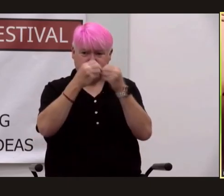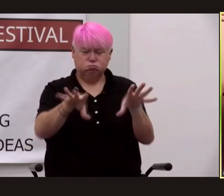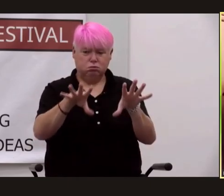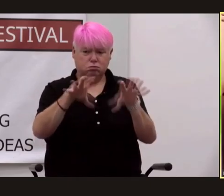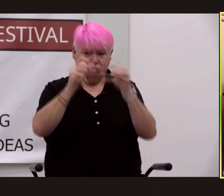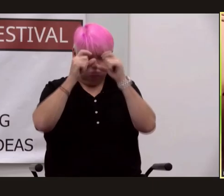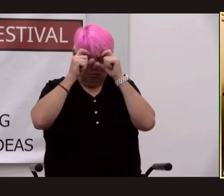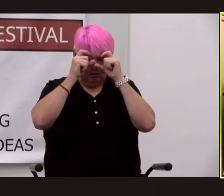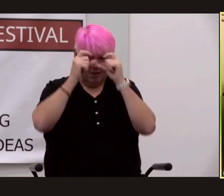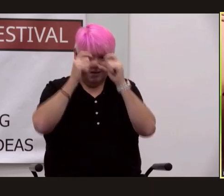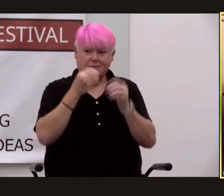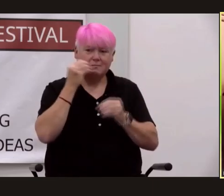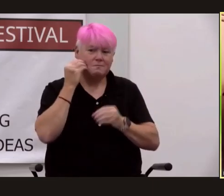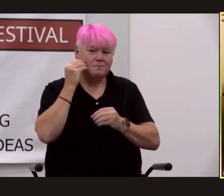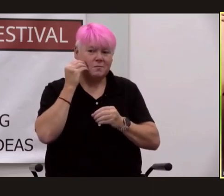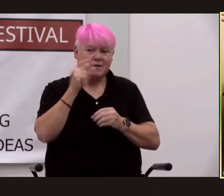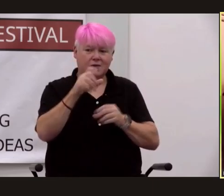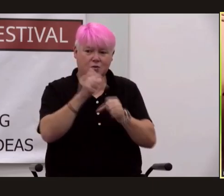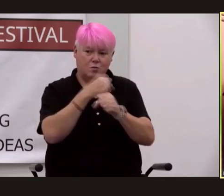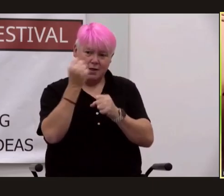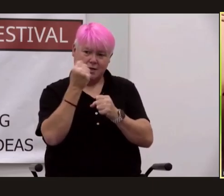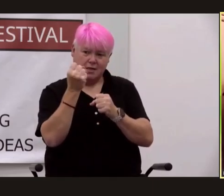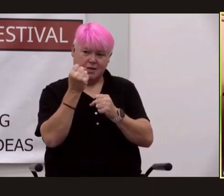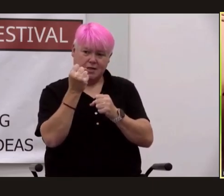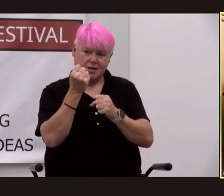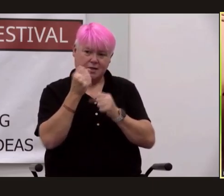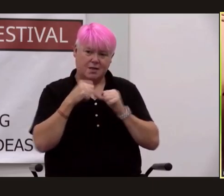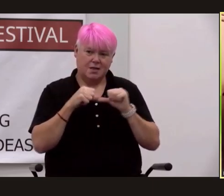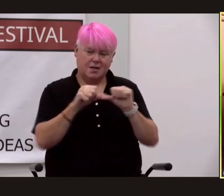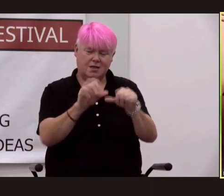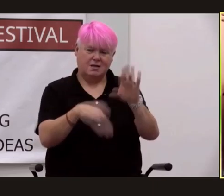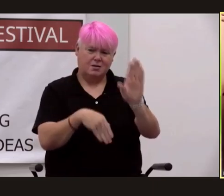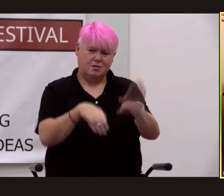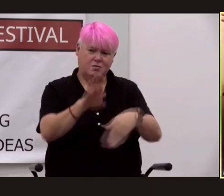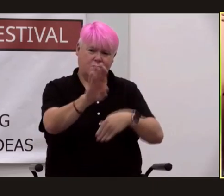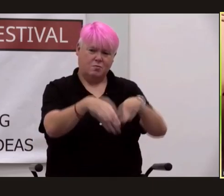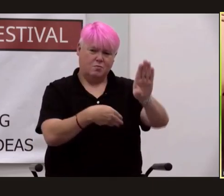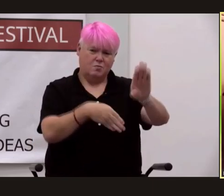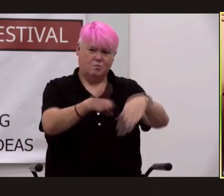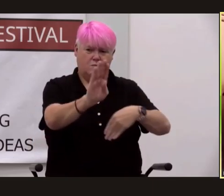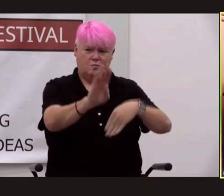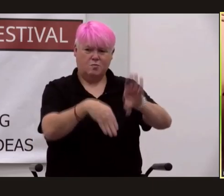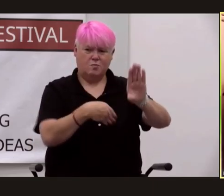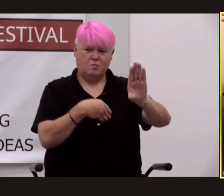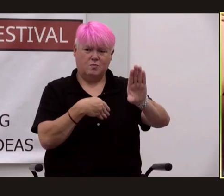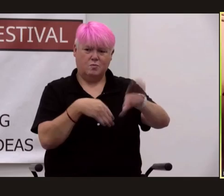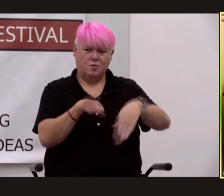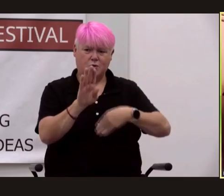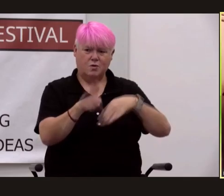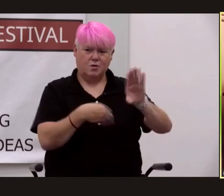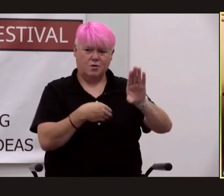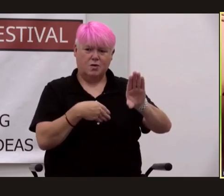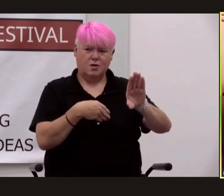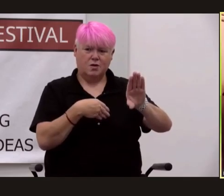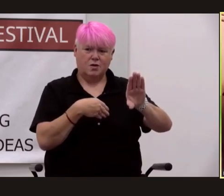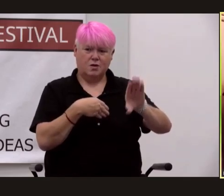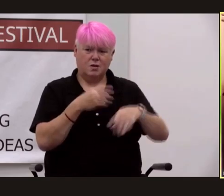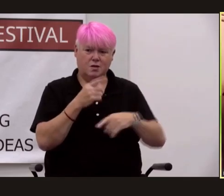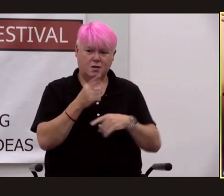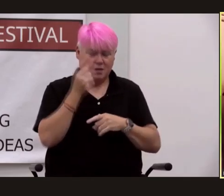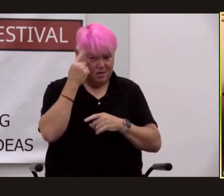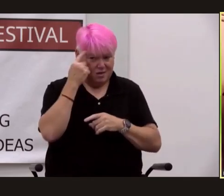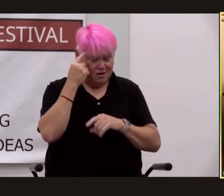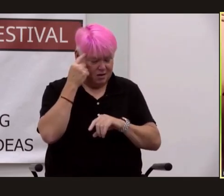it's anything else you win he continued walking even with his splayed footed gait he felt uneasy